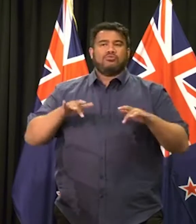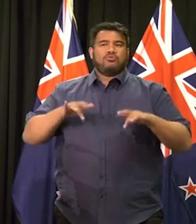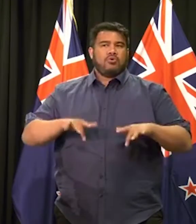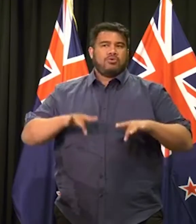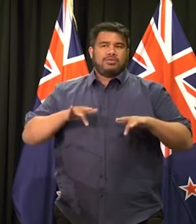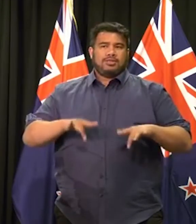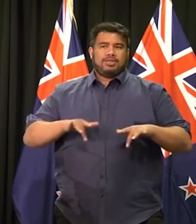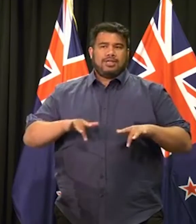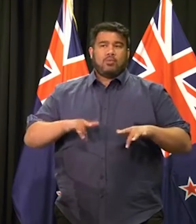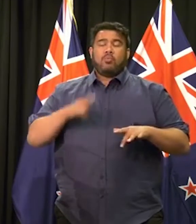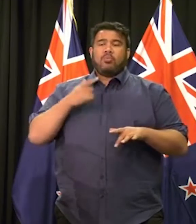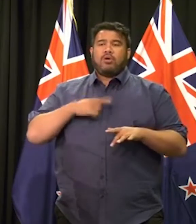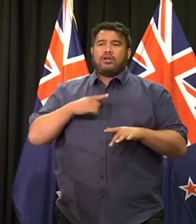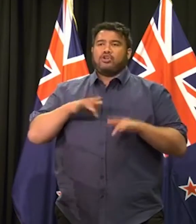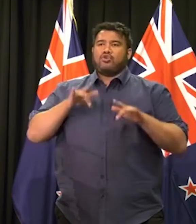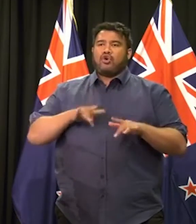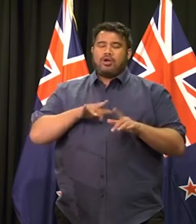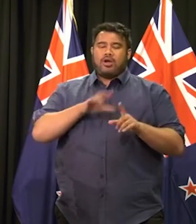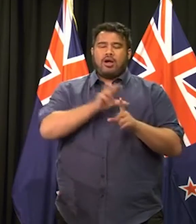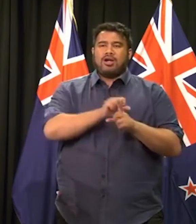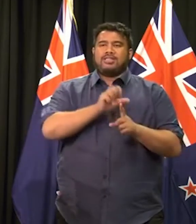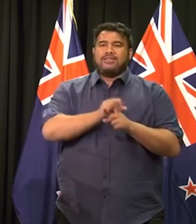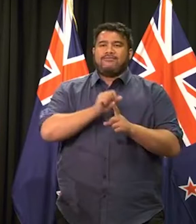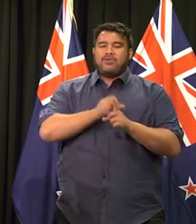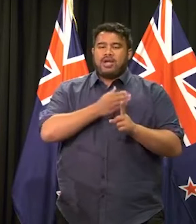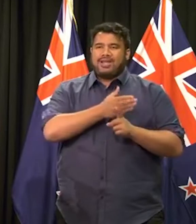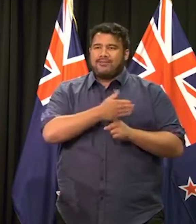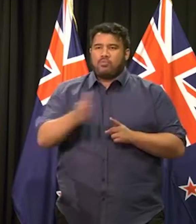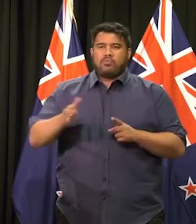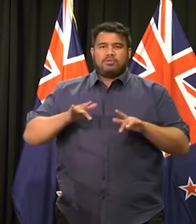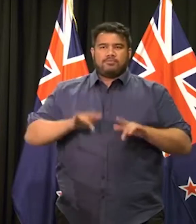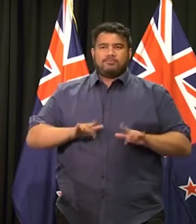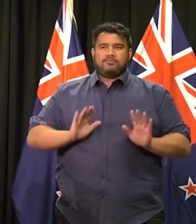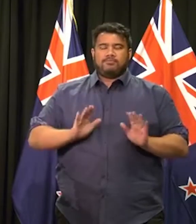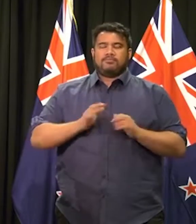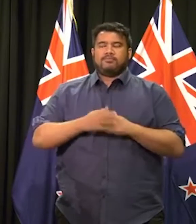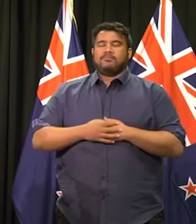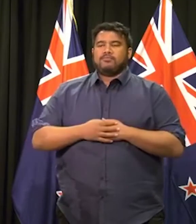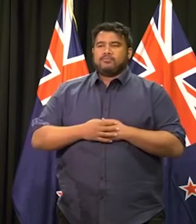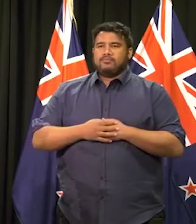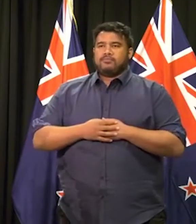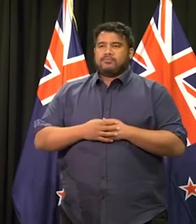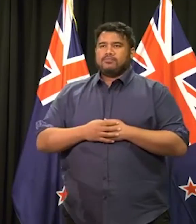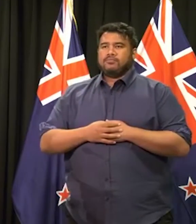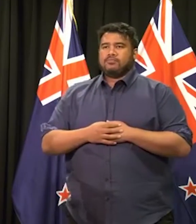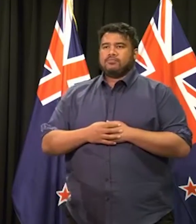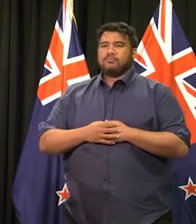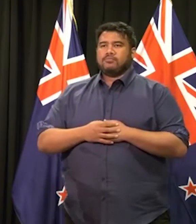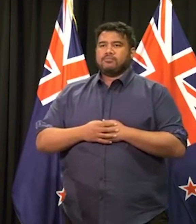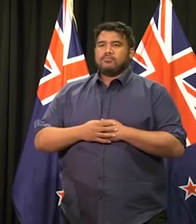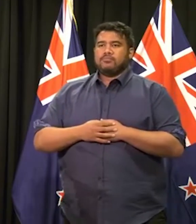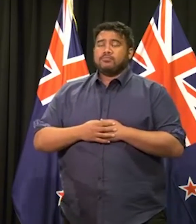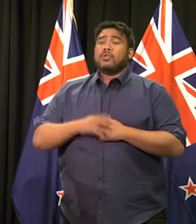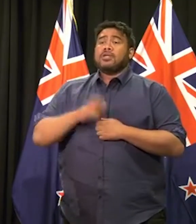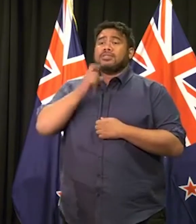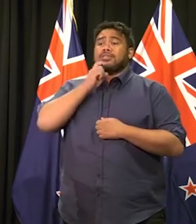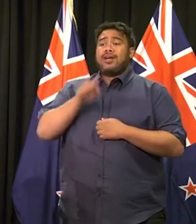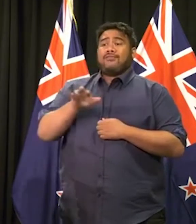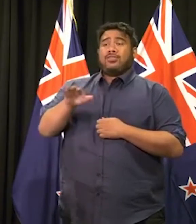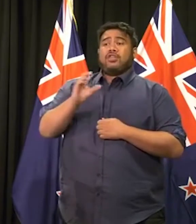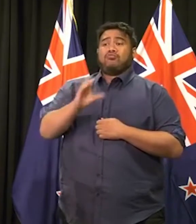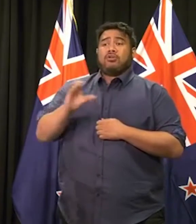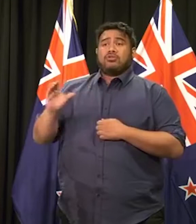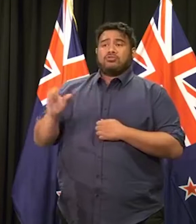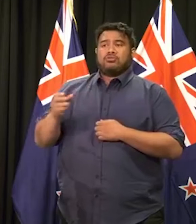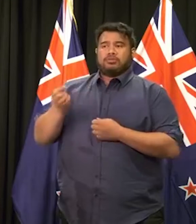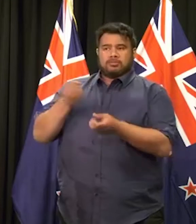formal identification has been completed. I have had contact though with those directly on the ground and know that providing